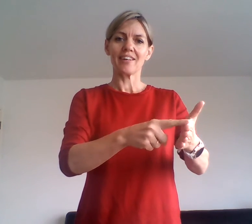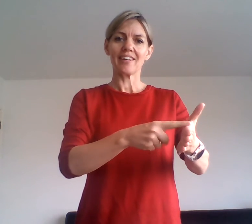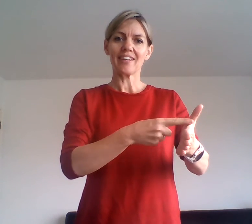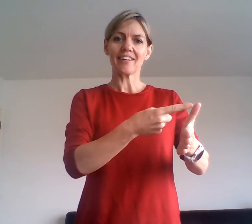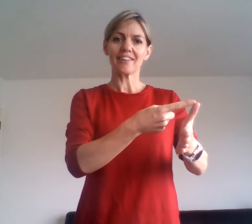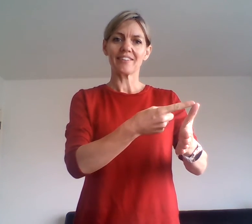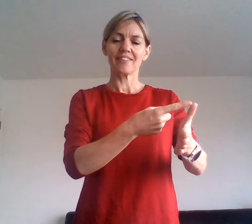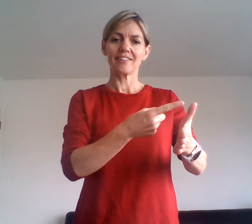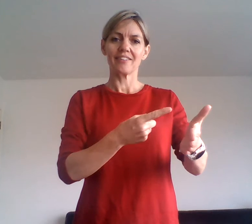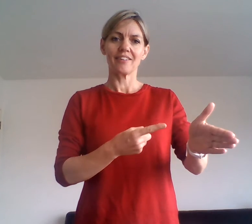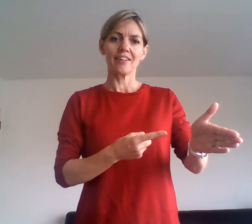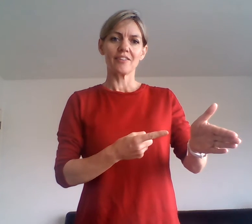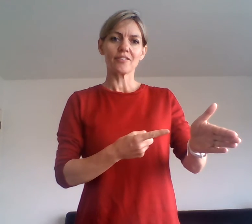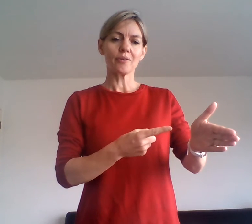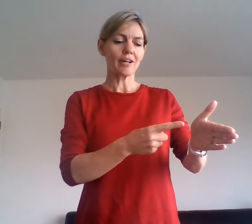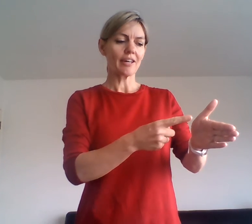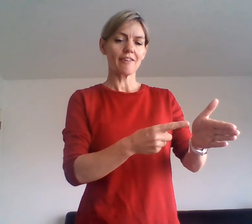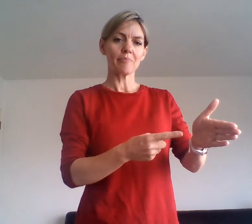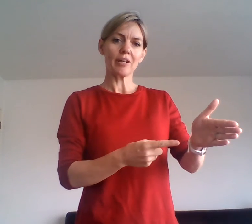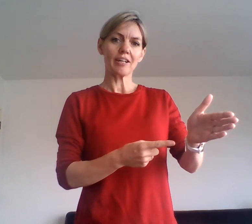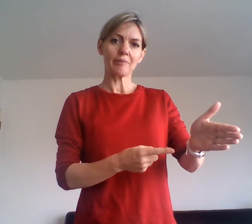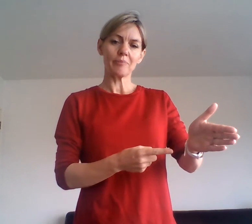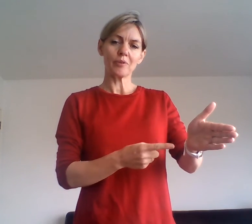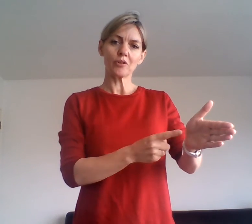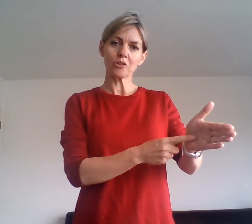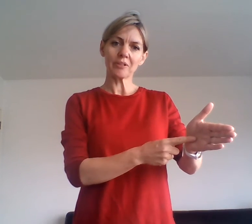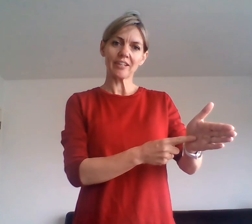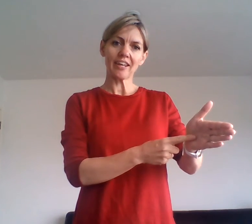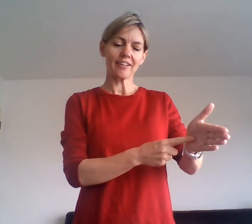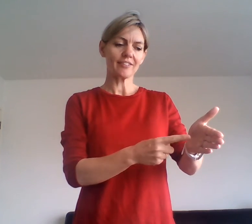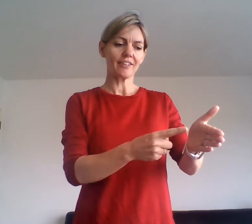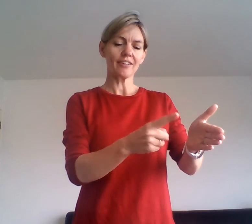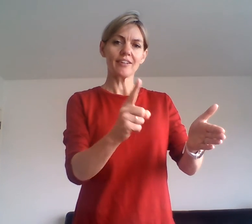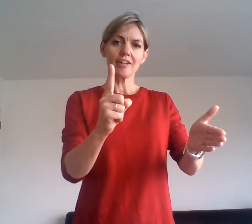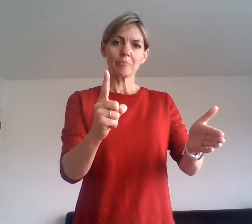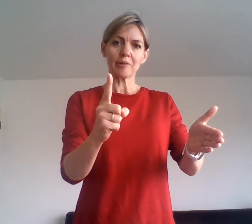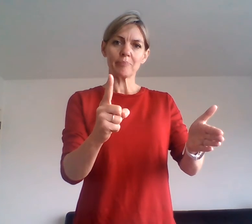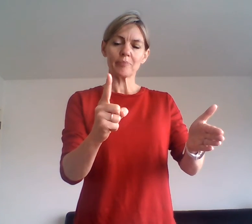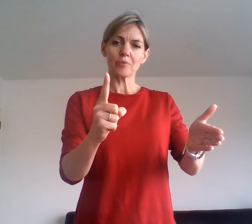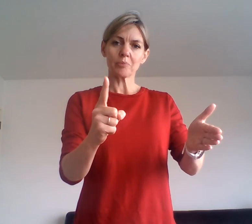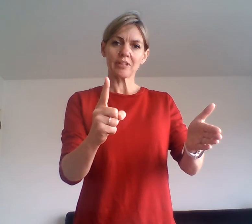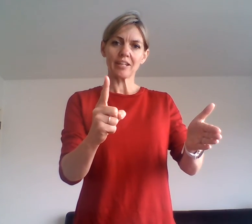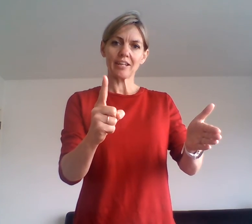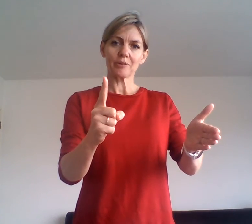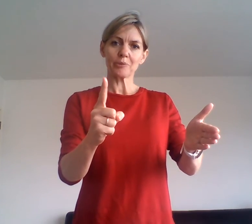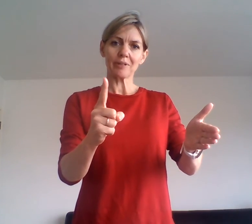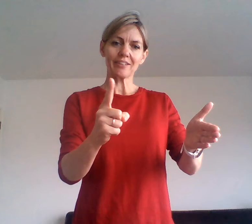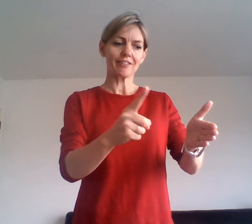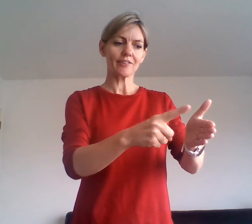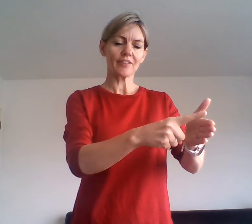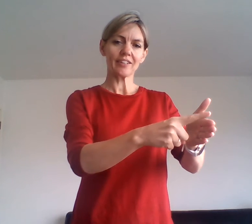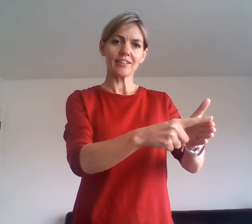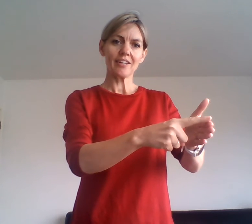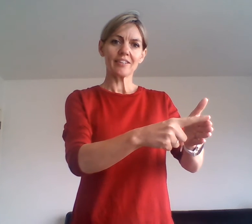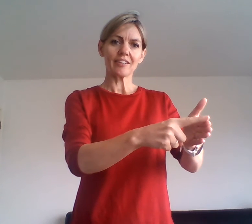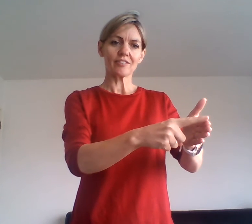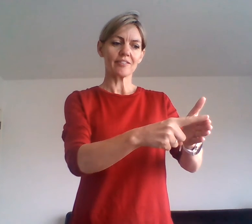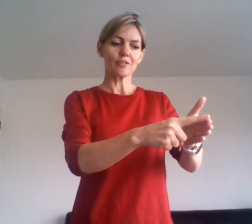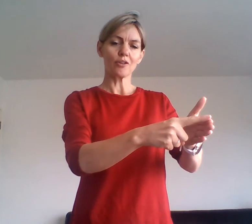Egg. So I have my non-dominant hand here. My dominant hand with my index finger touches the